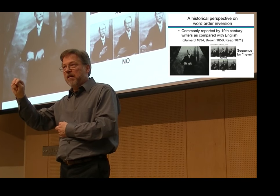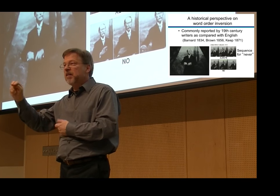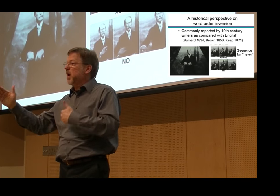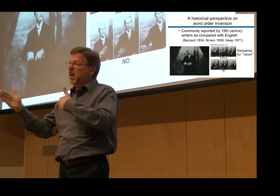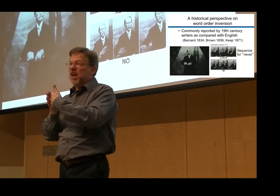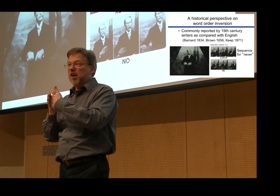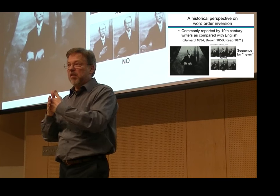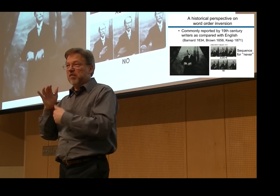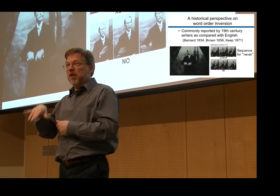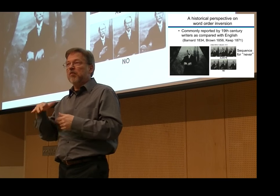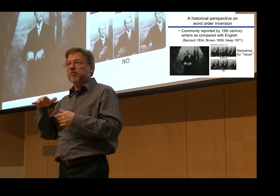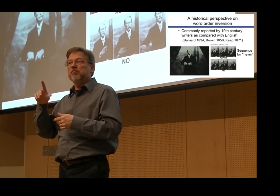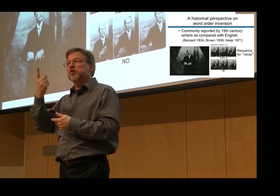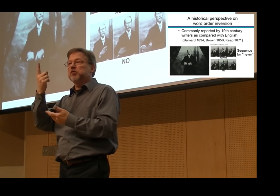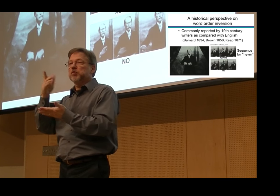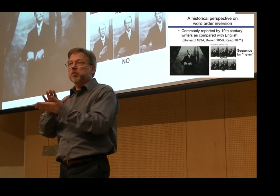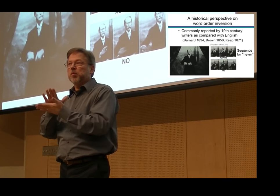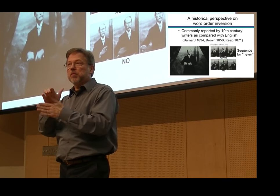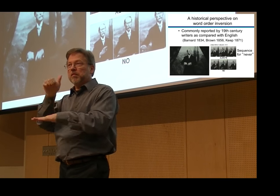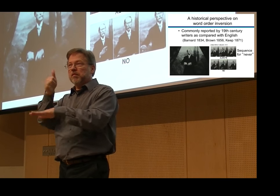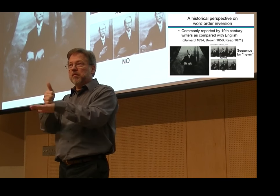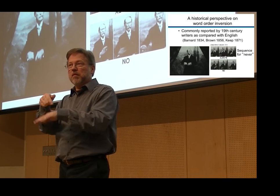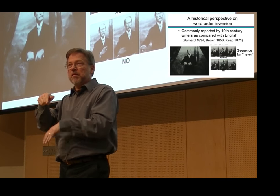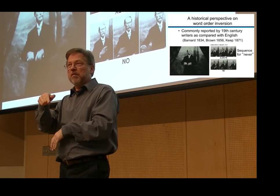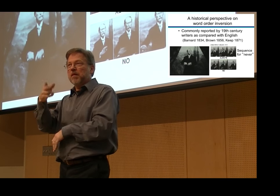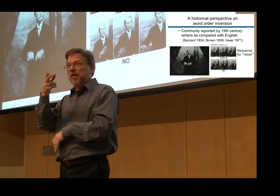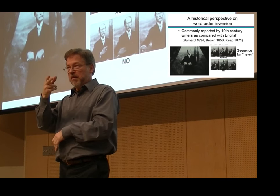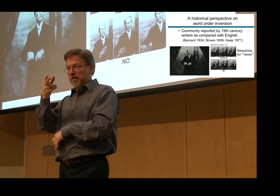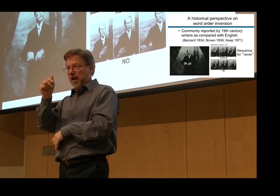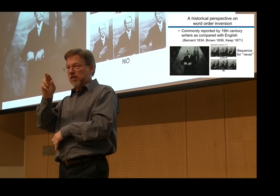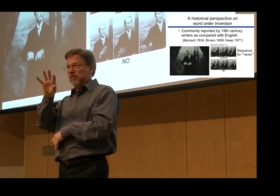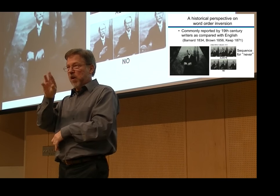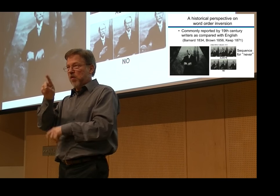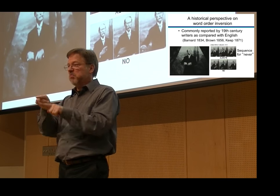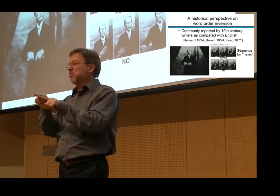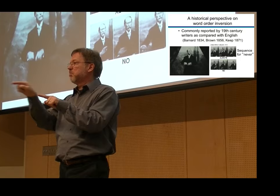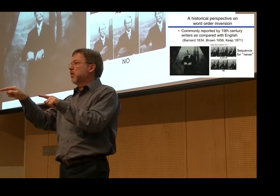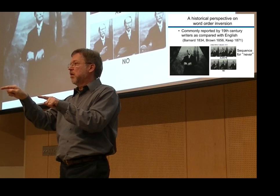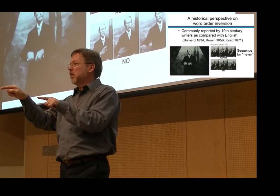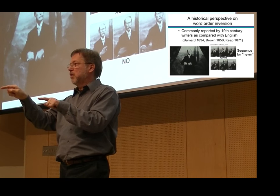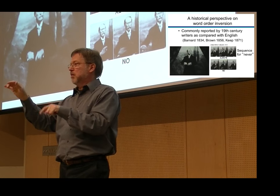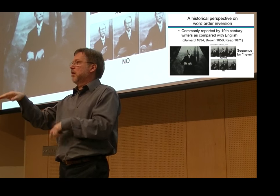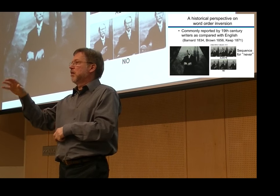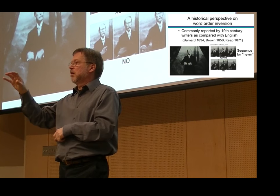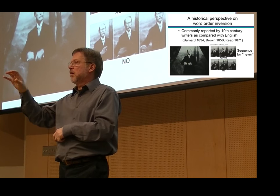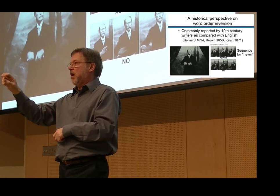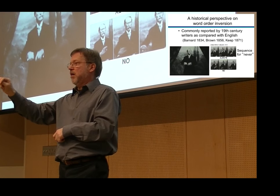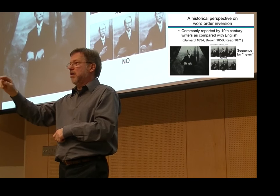of Yale College. Of course, Yale College was virtually next door to the Hartford